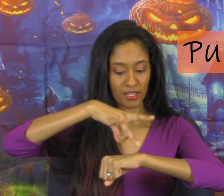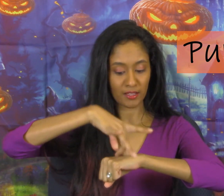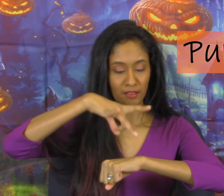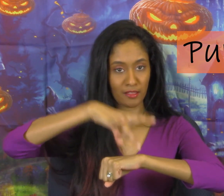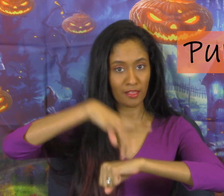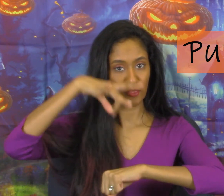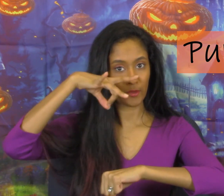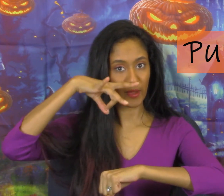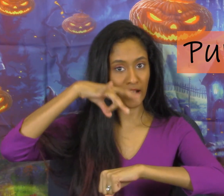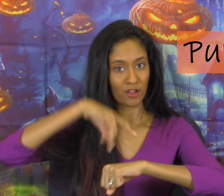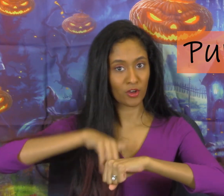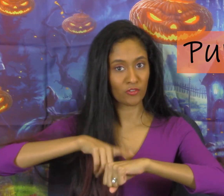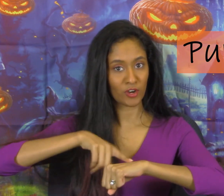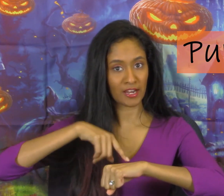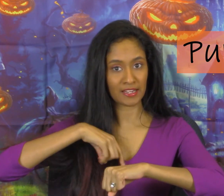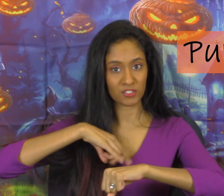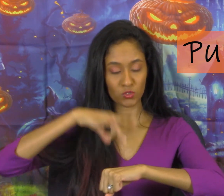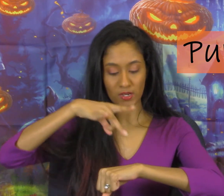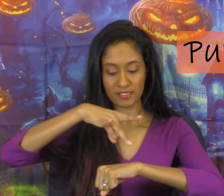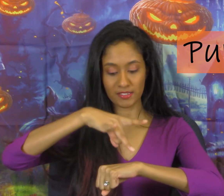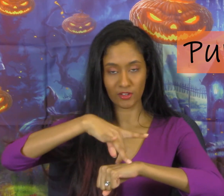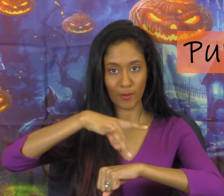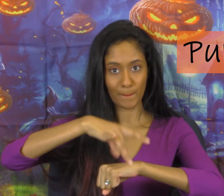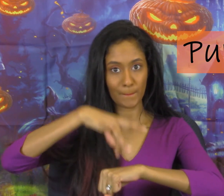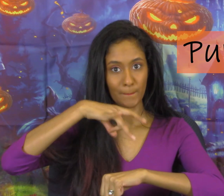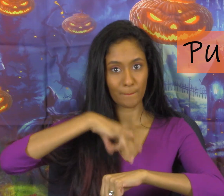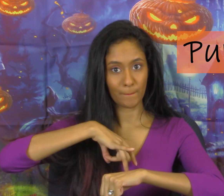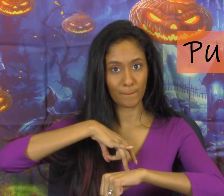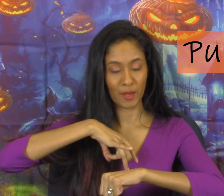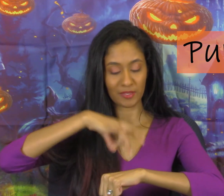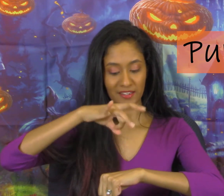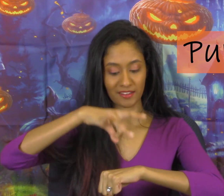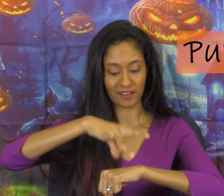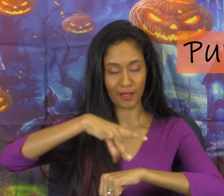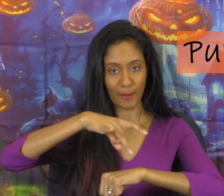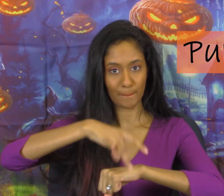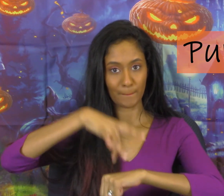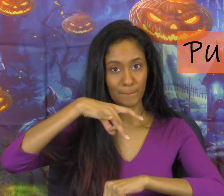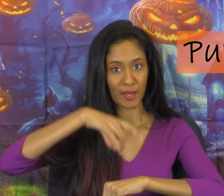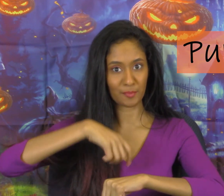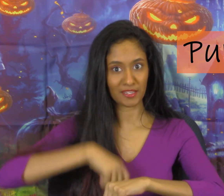the back of our hand twice Pumpkin Pumpkin